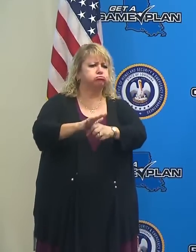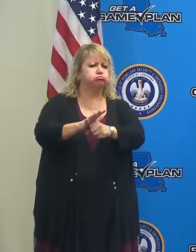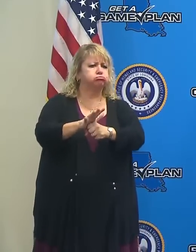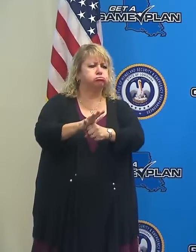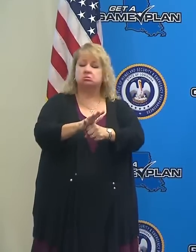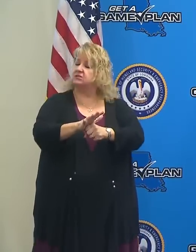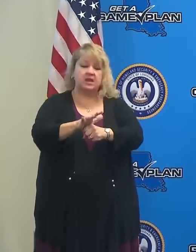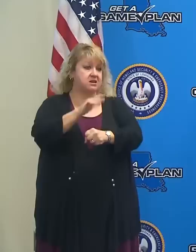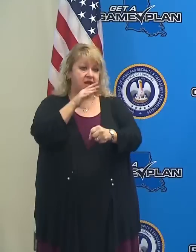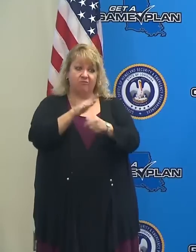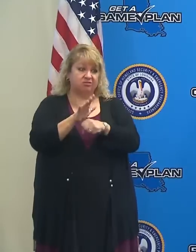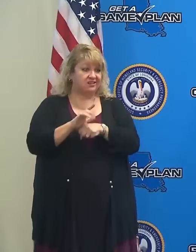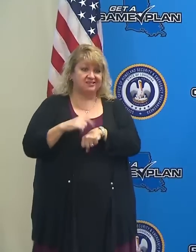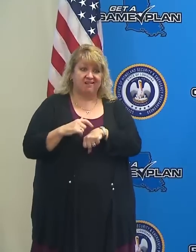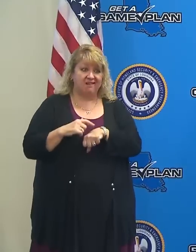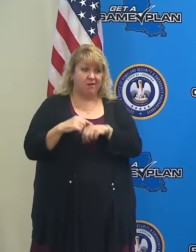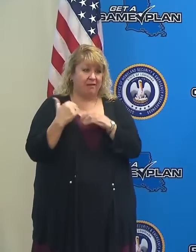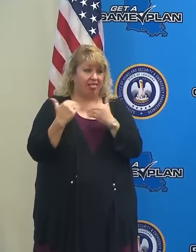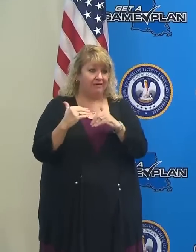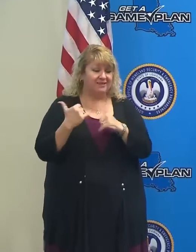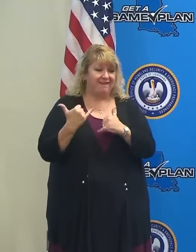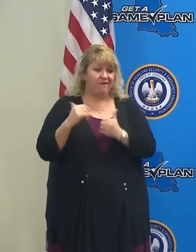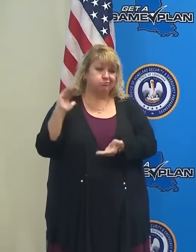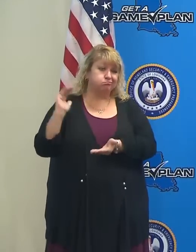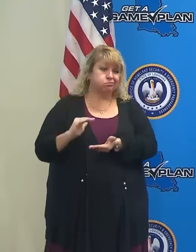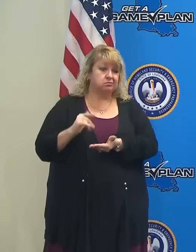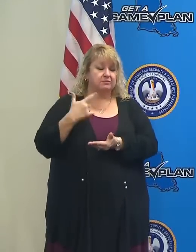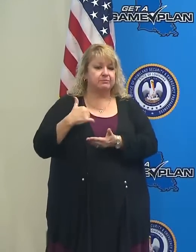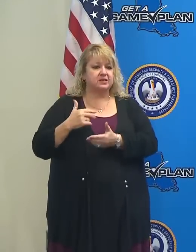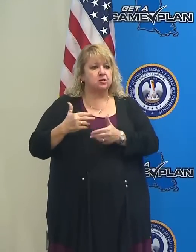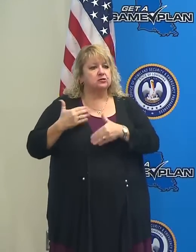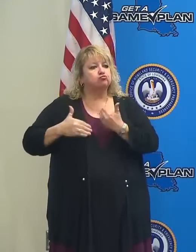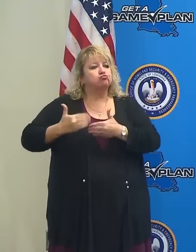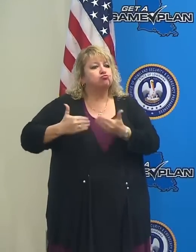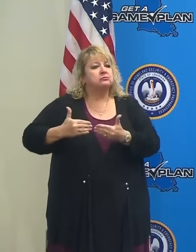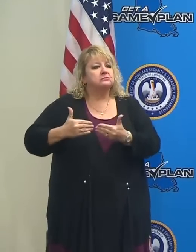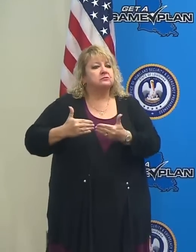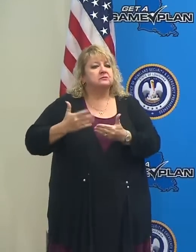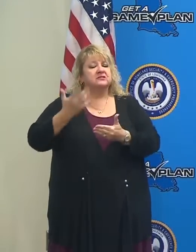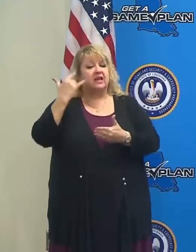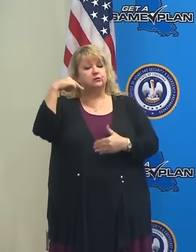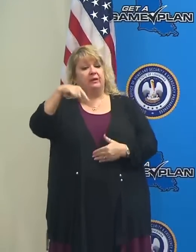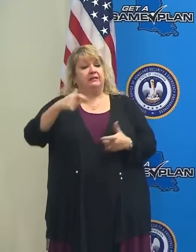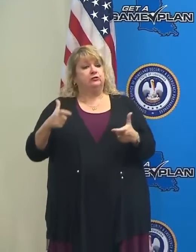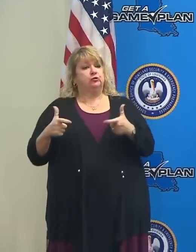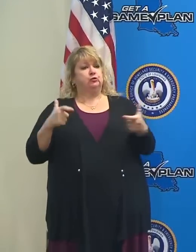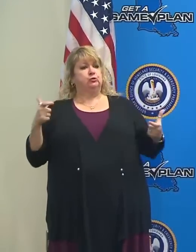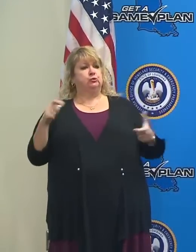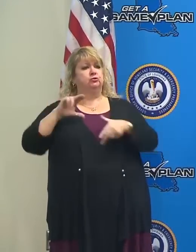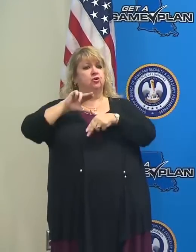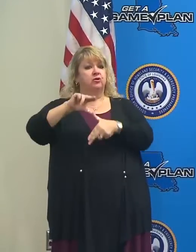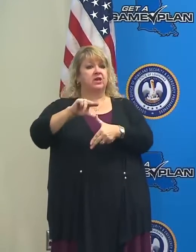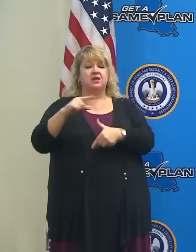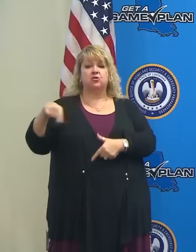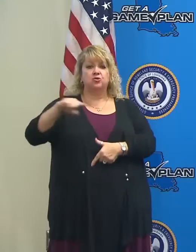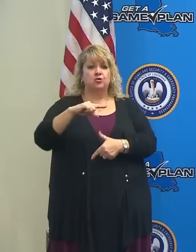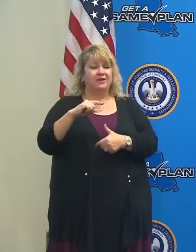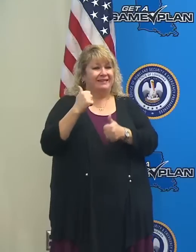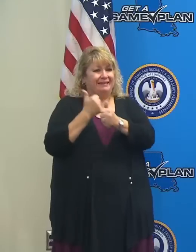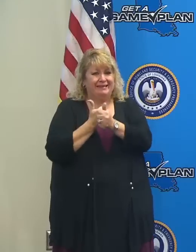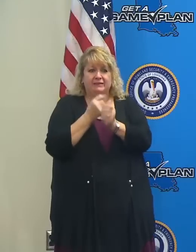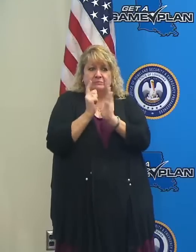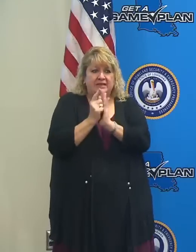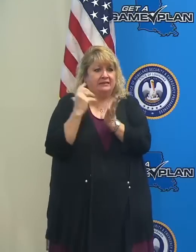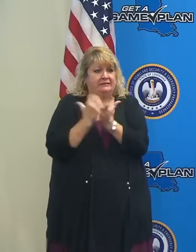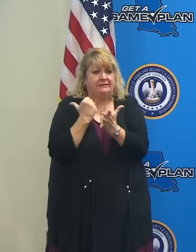prepare for a hurricane of this magnitude. And that's why it's important that everybody take advantage of every minute